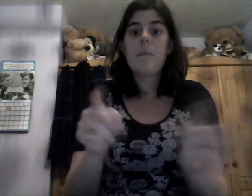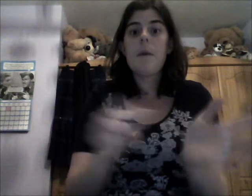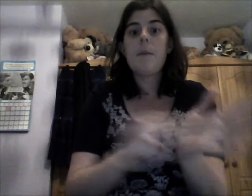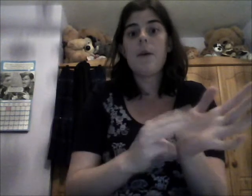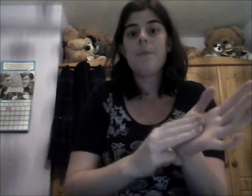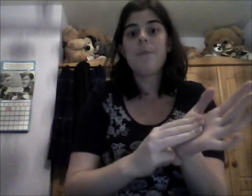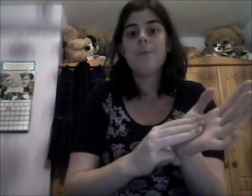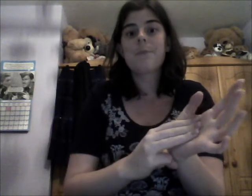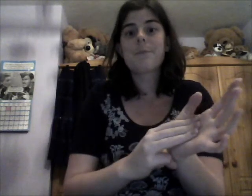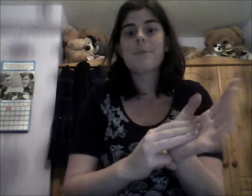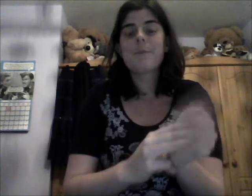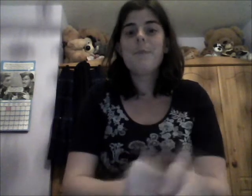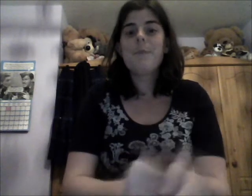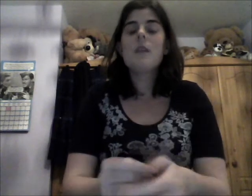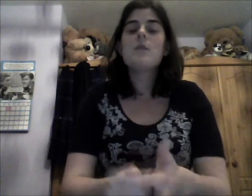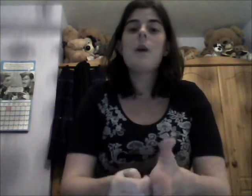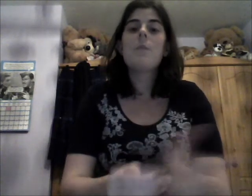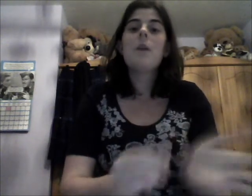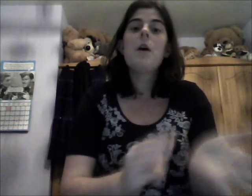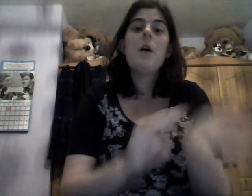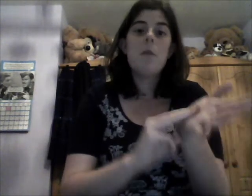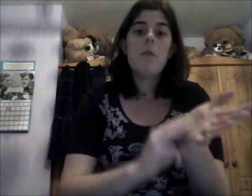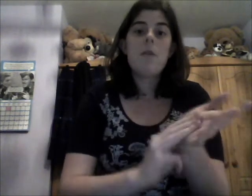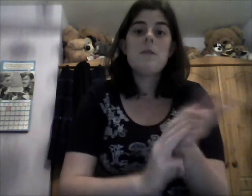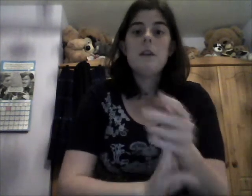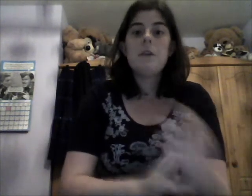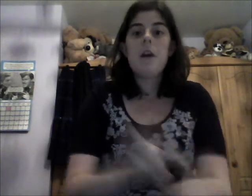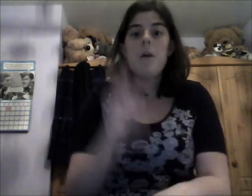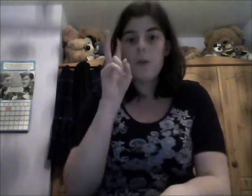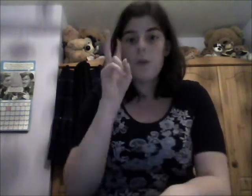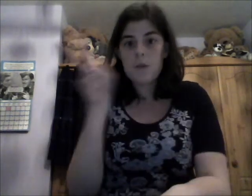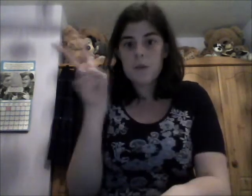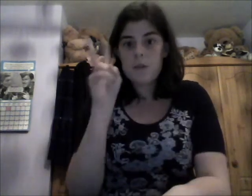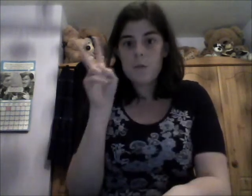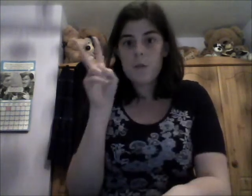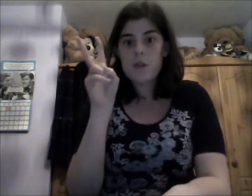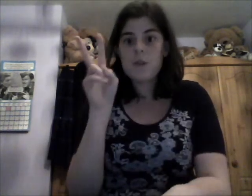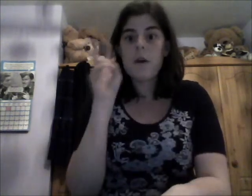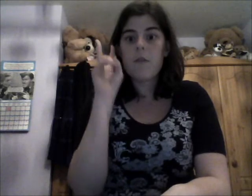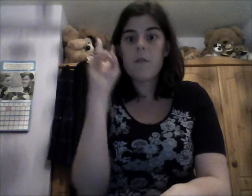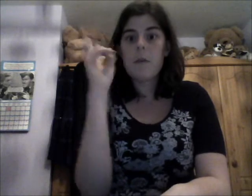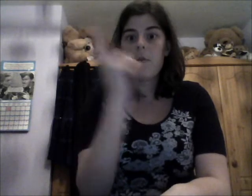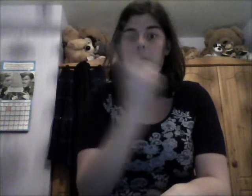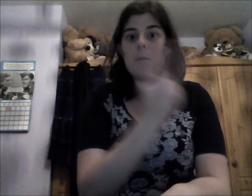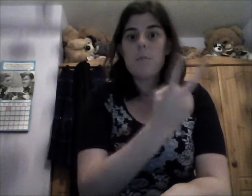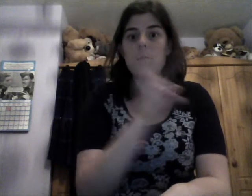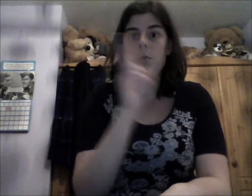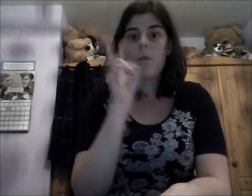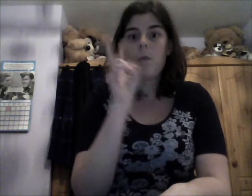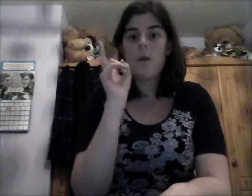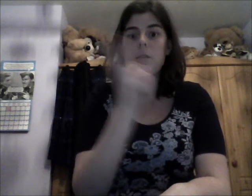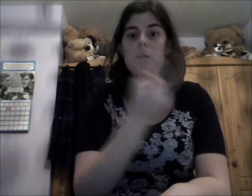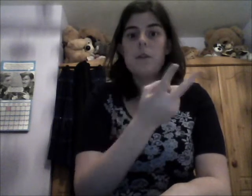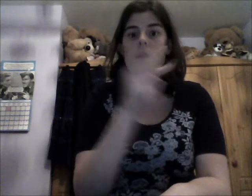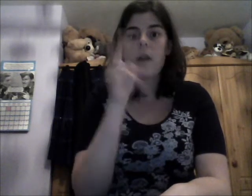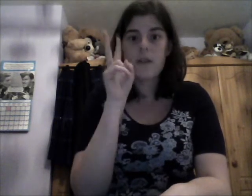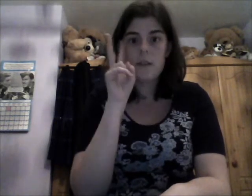mother. So, mother obviously you know looks, which you might remember from, uh, listen with your eyes, it's